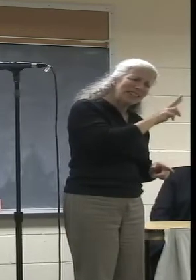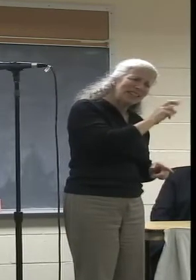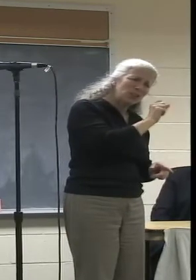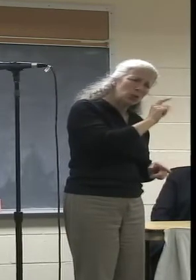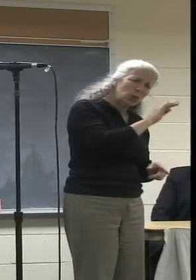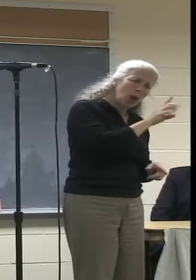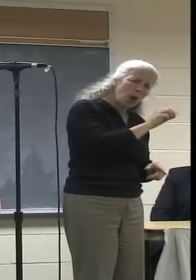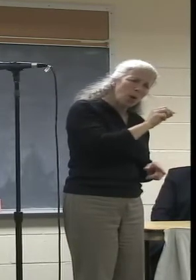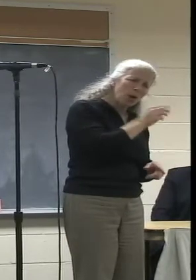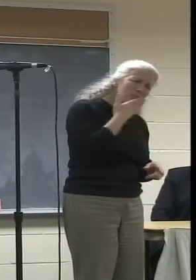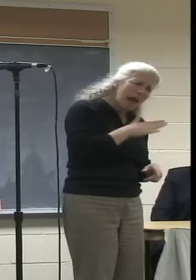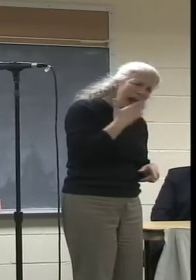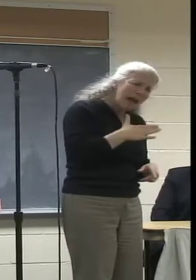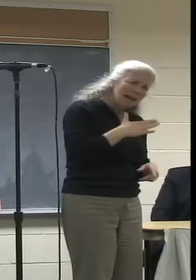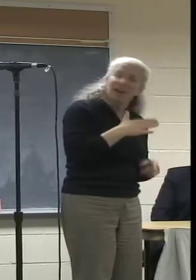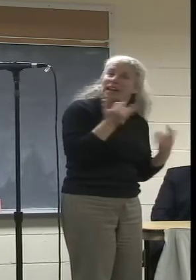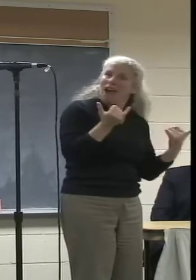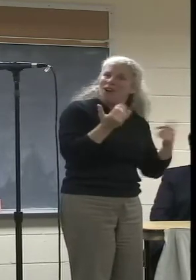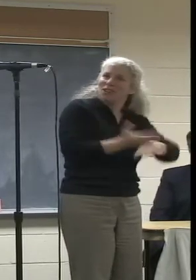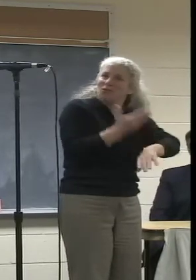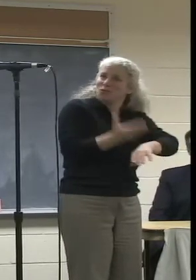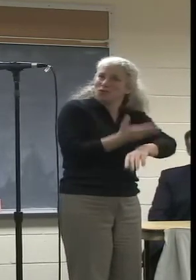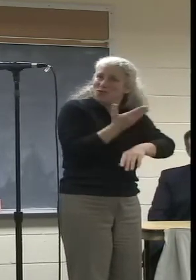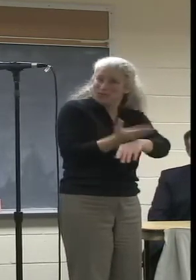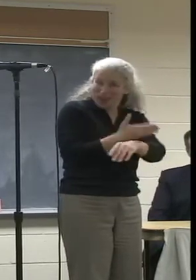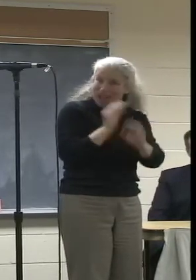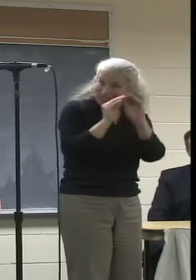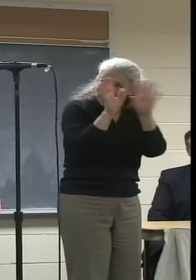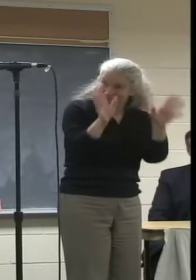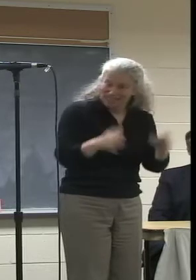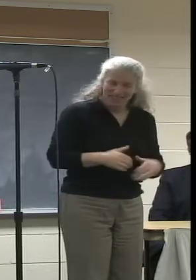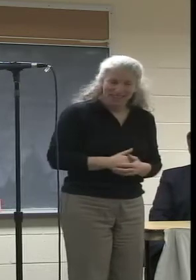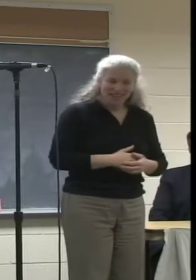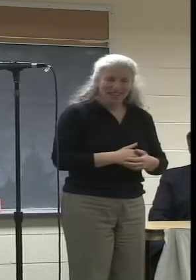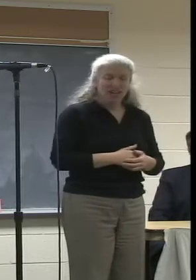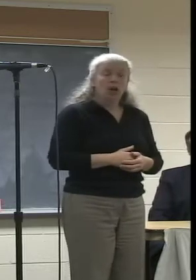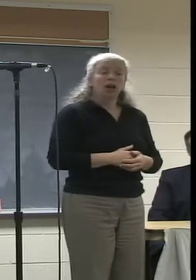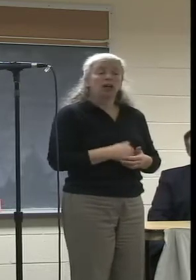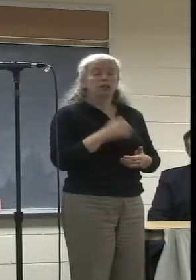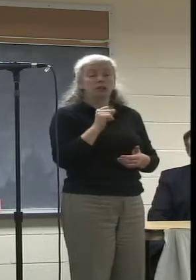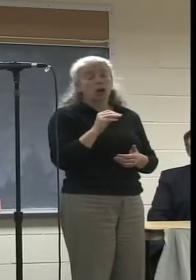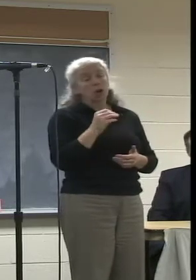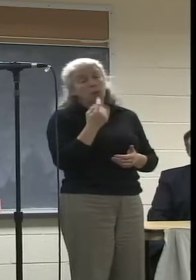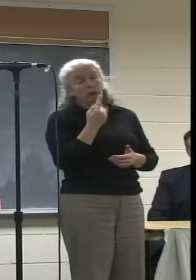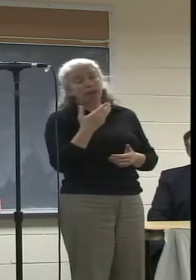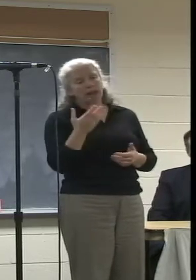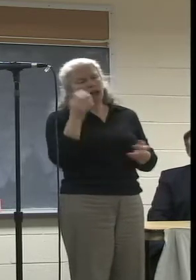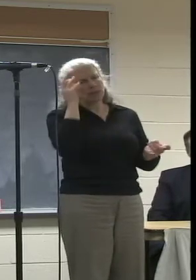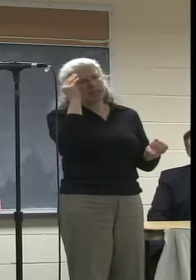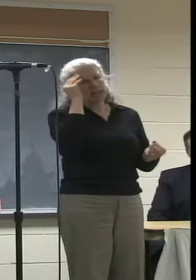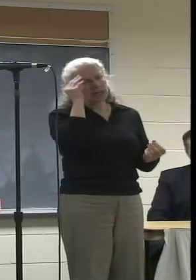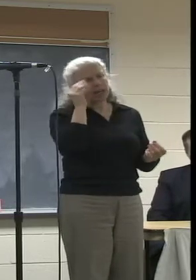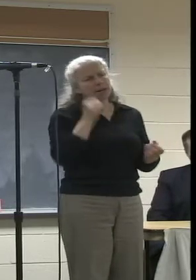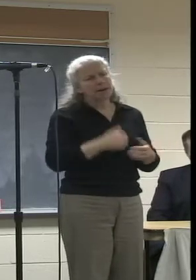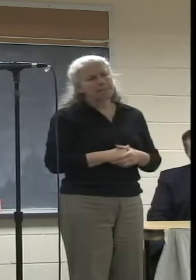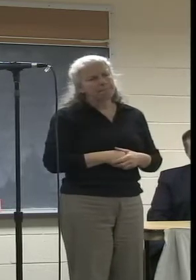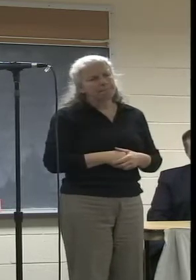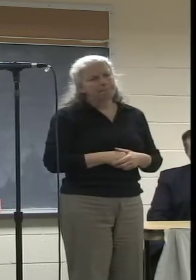a very, very long way. One of the things that I've sorted out in my mind is that